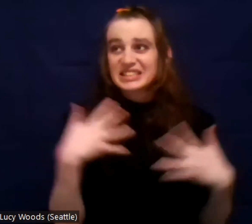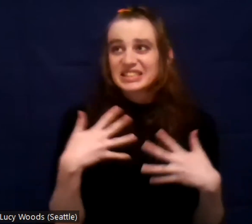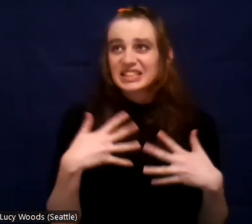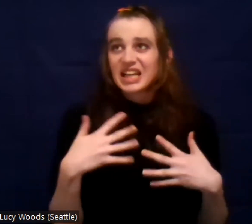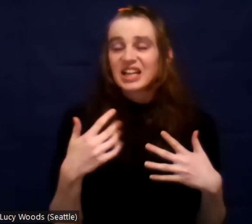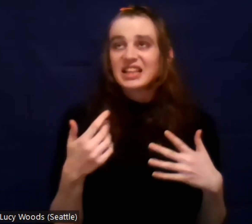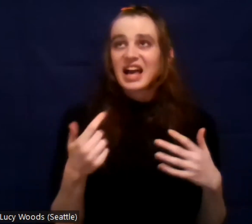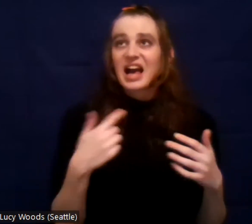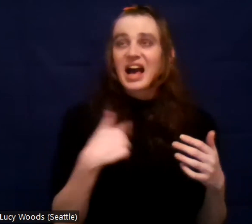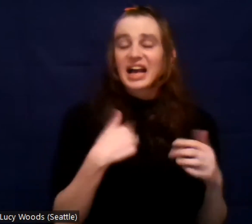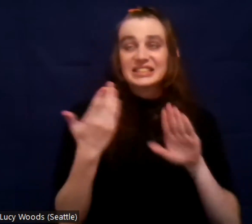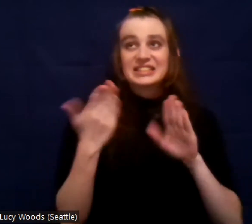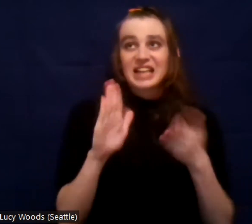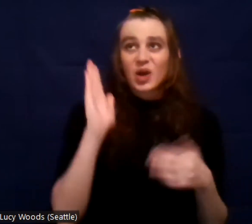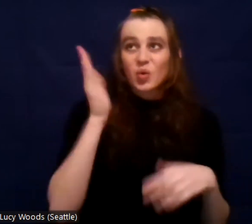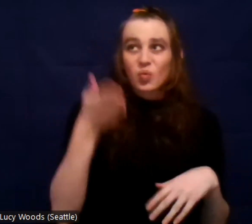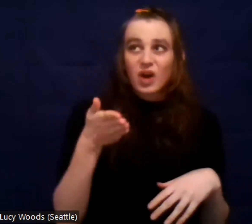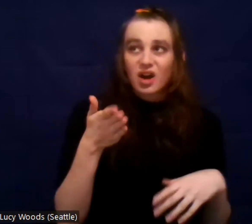child, uh,